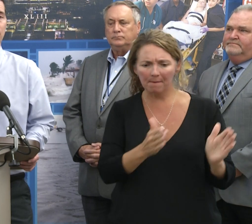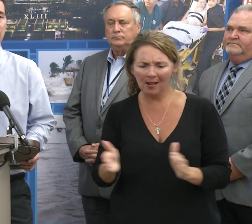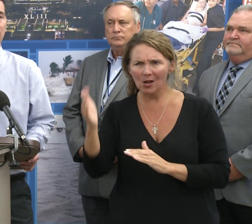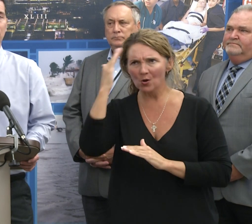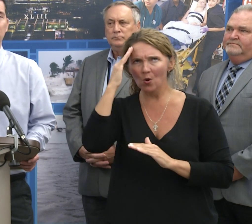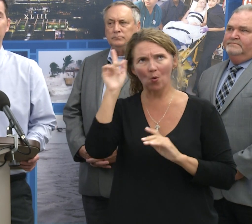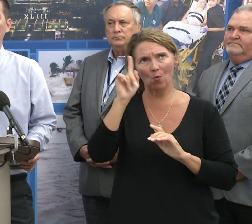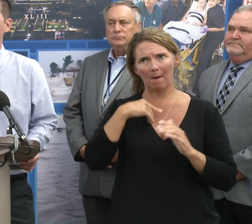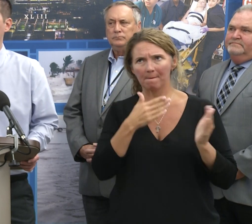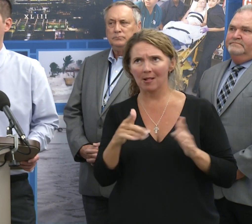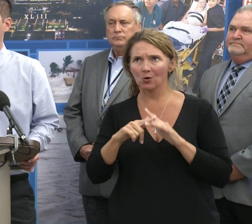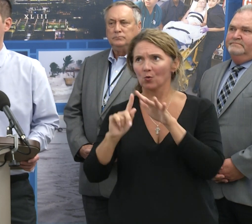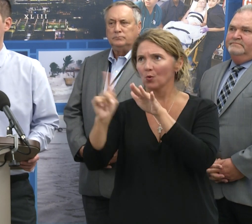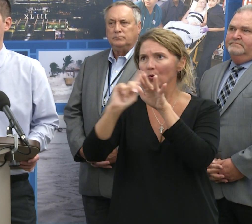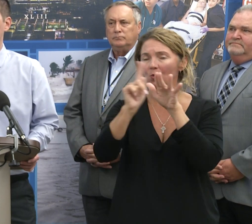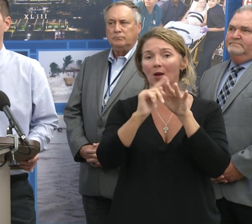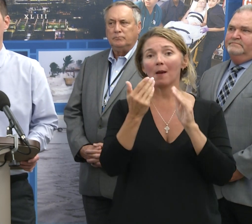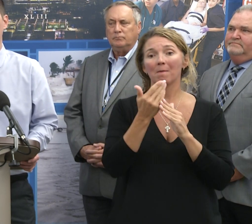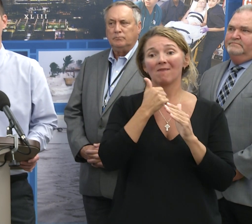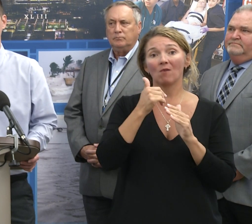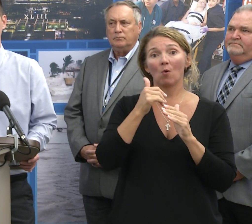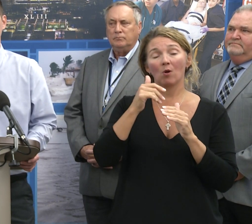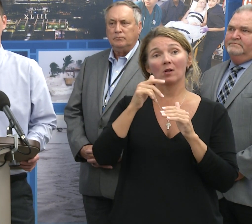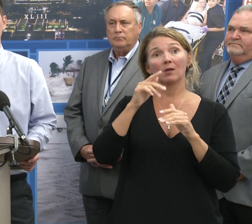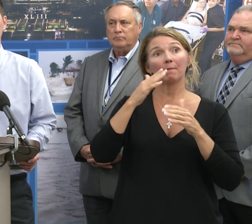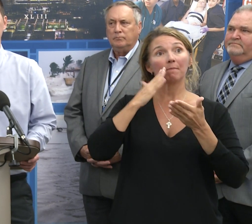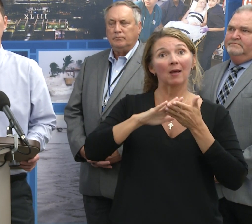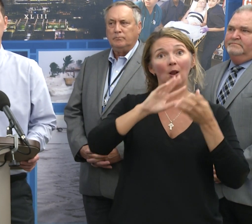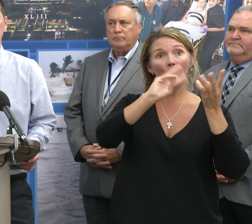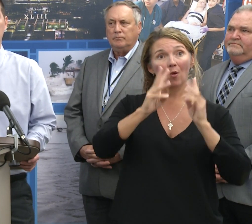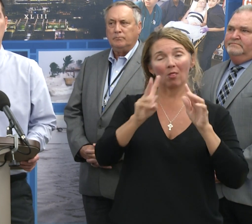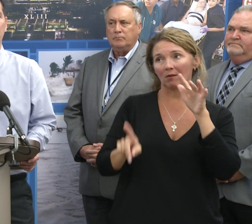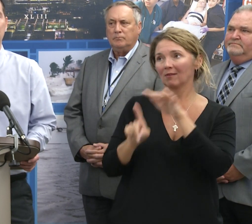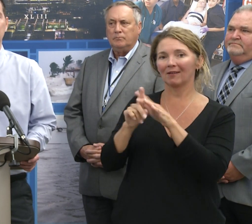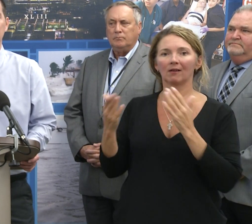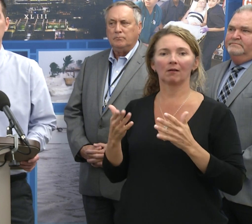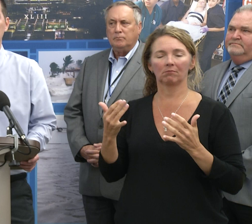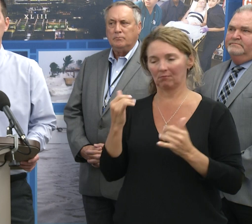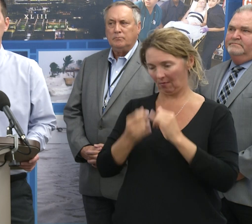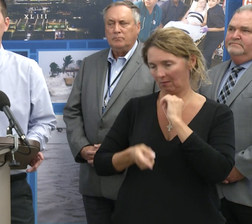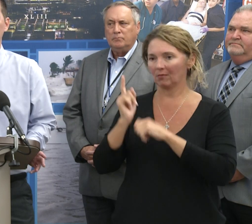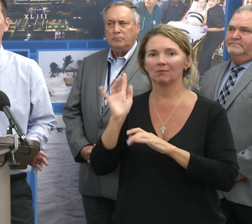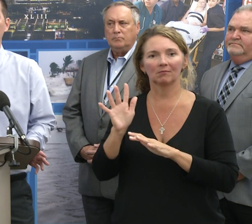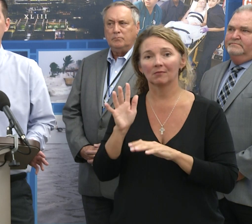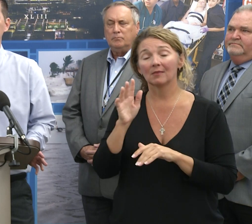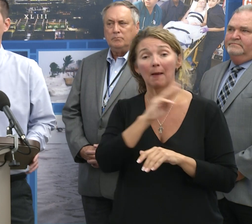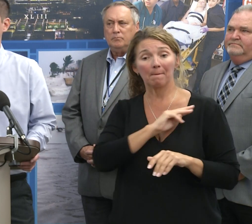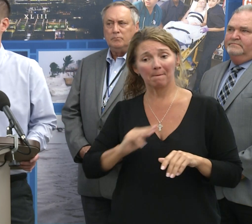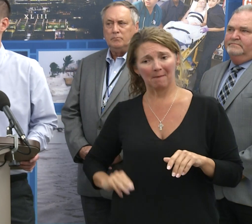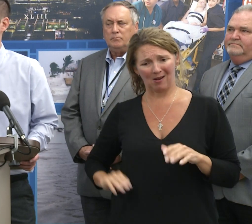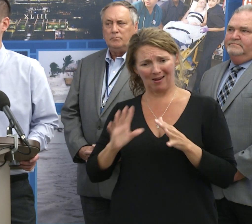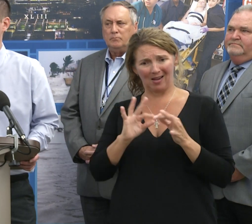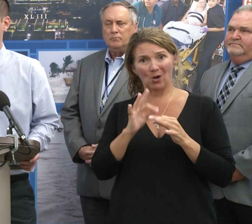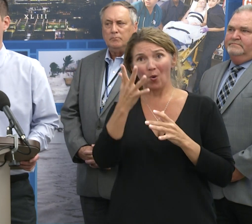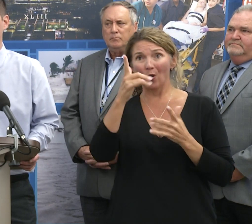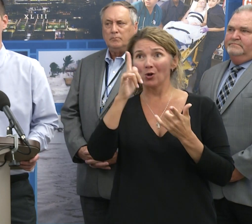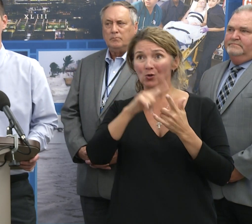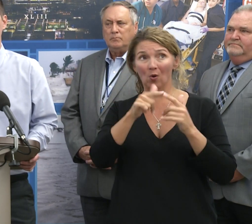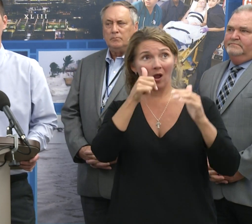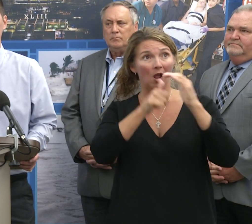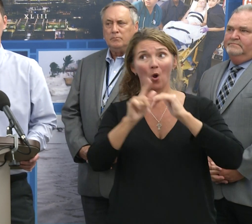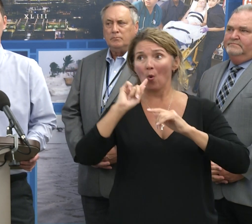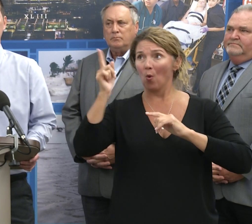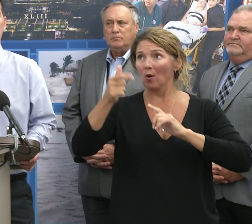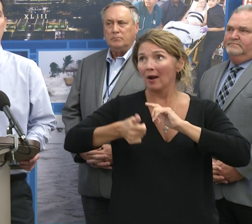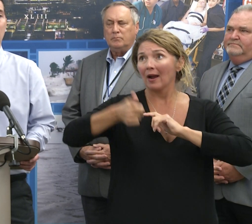you're going to go before tropical systems come our way. You know, as Mayor Buckhorn mentioned, you don't want to wait until you're under an evacuation